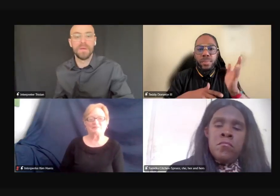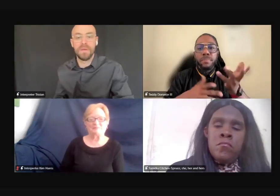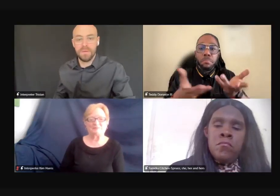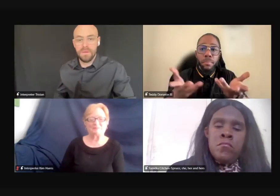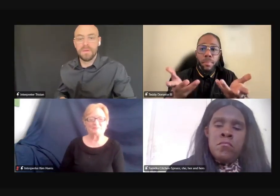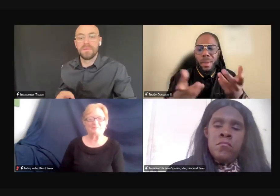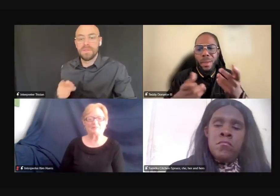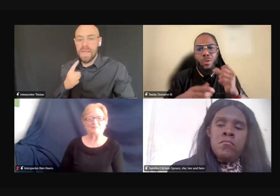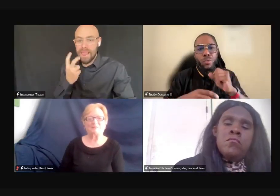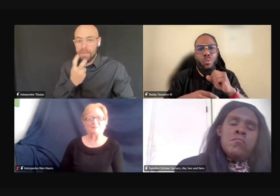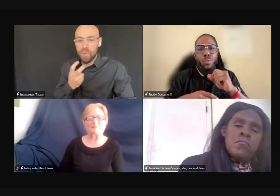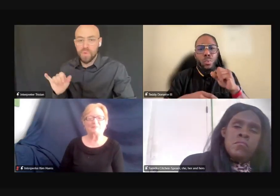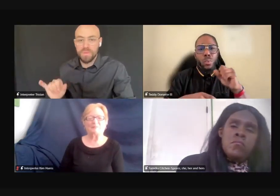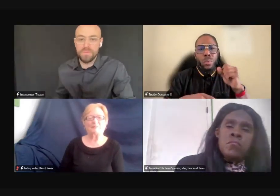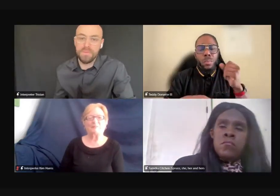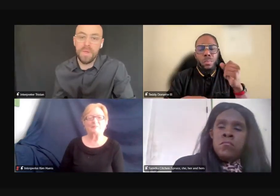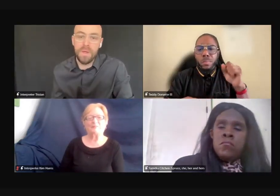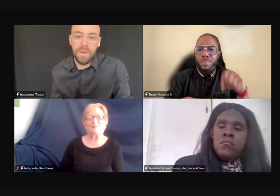read that.